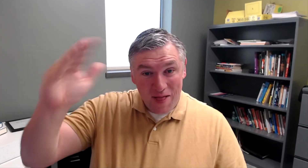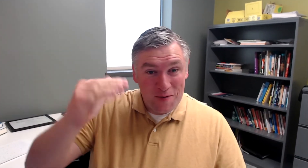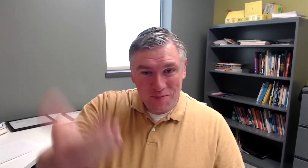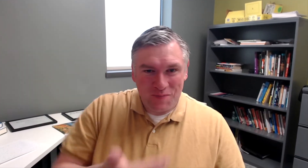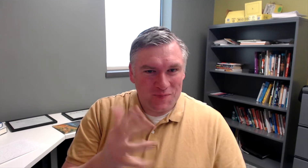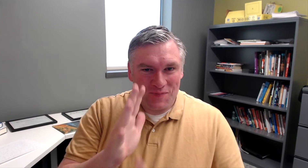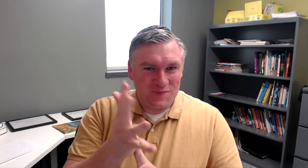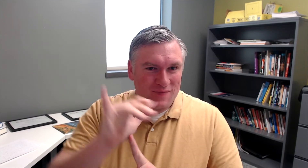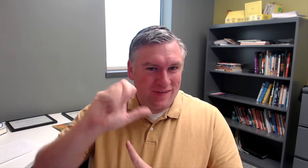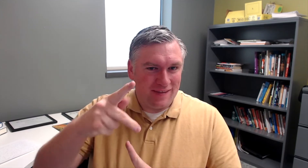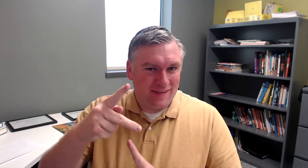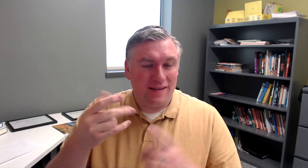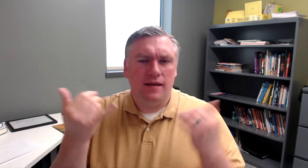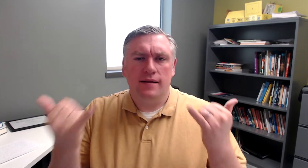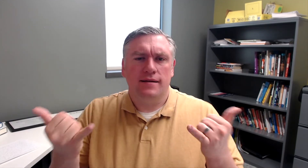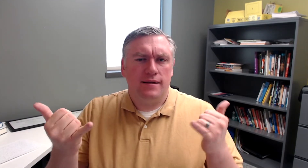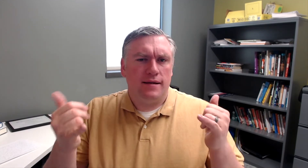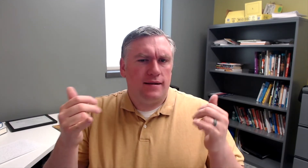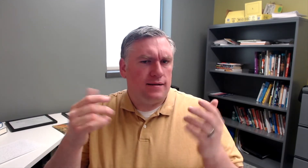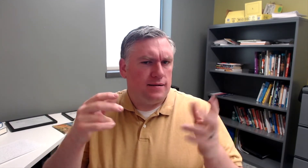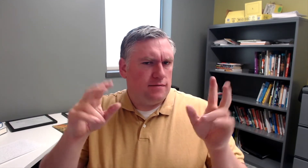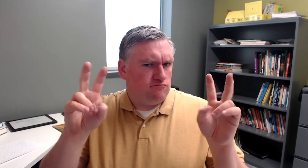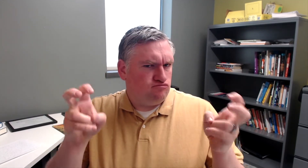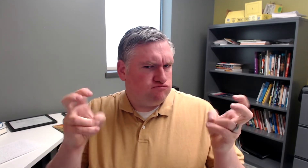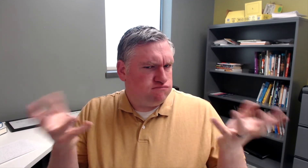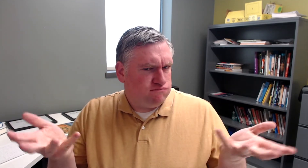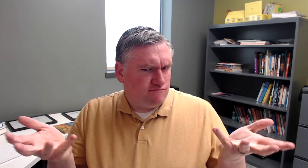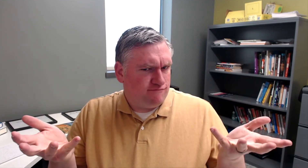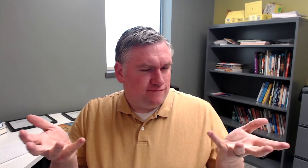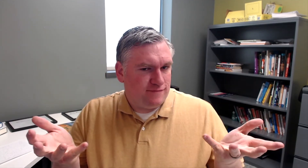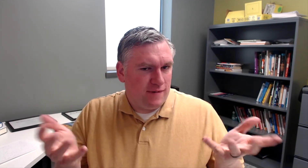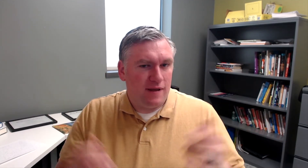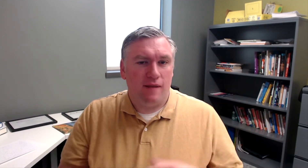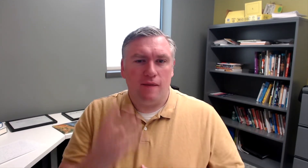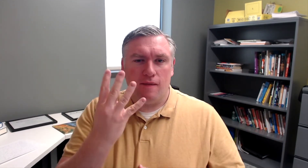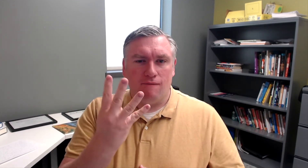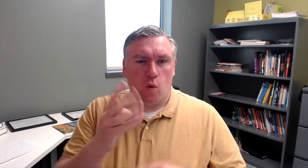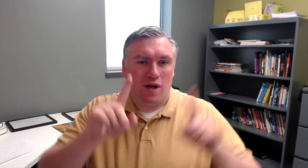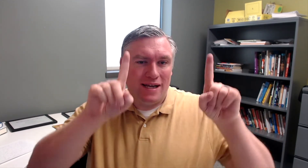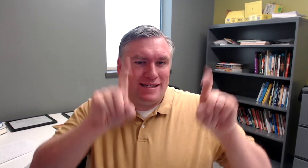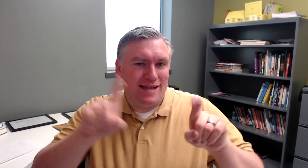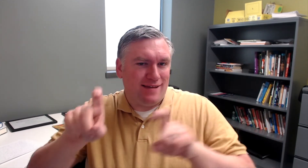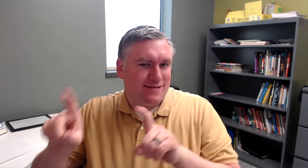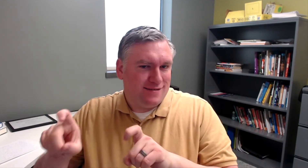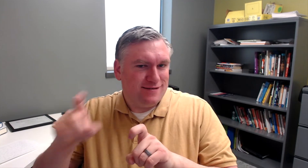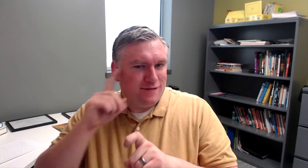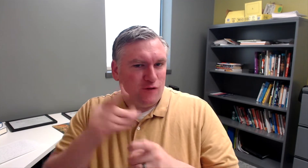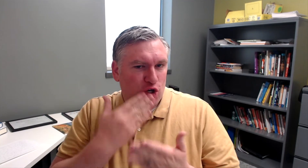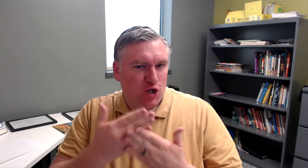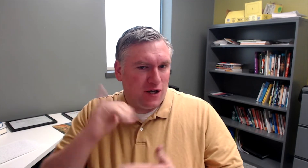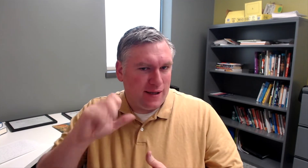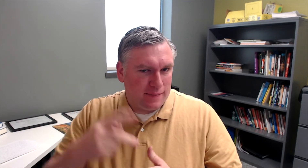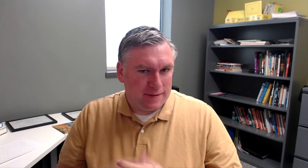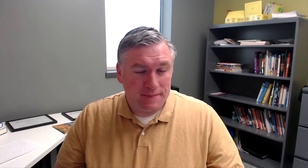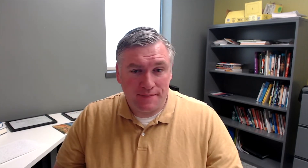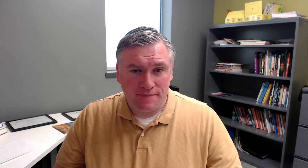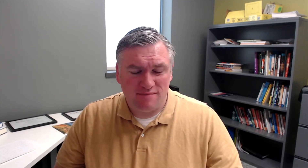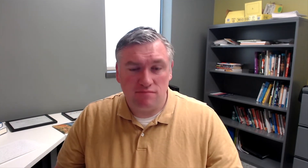Hello, and welcome to the 5-Minute IEP. Today's topic is the four tests for good IEP.